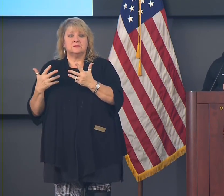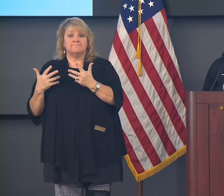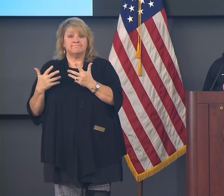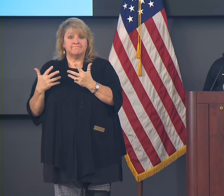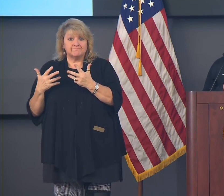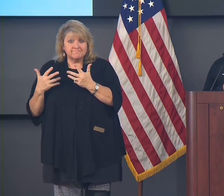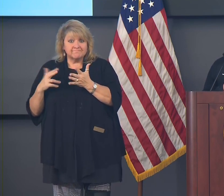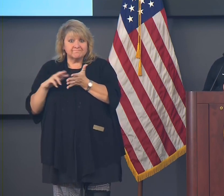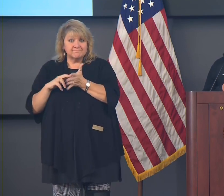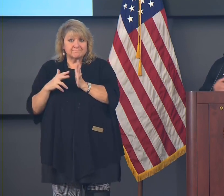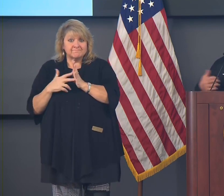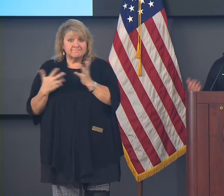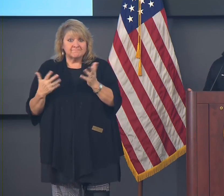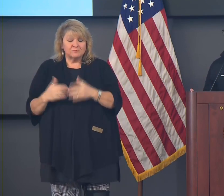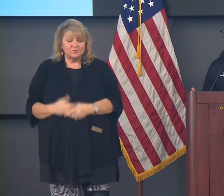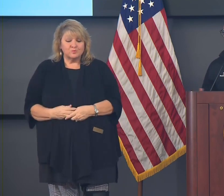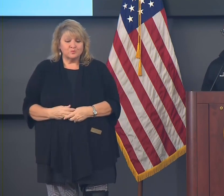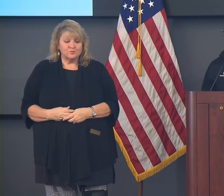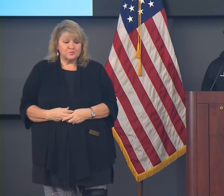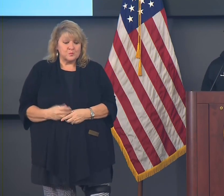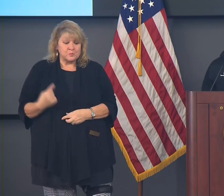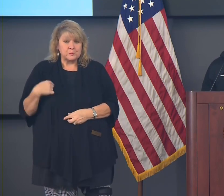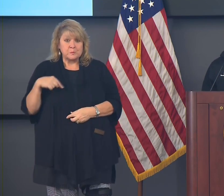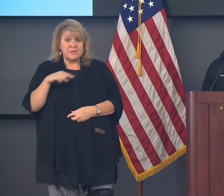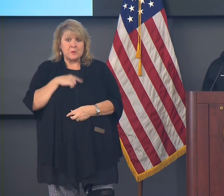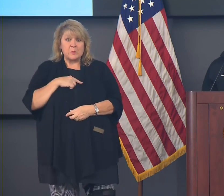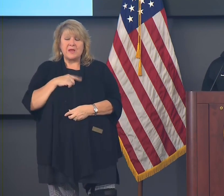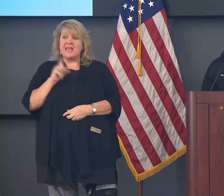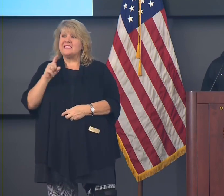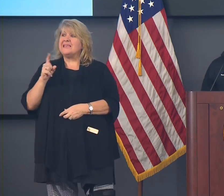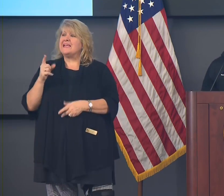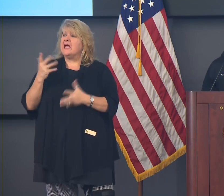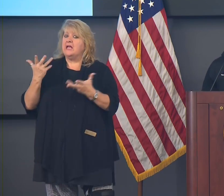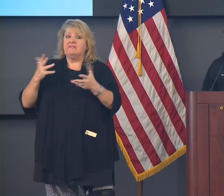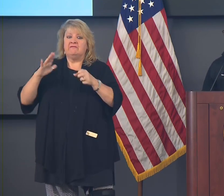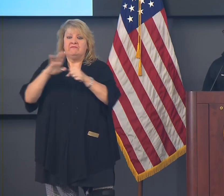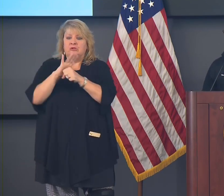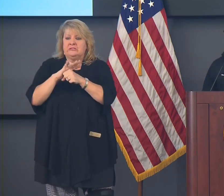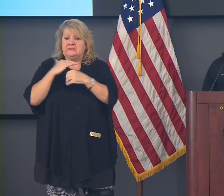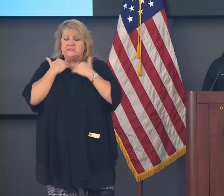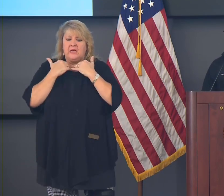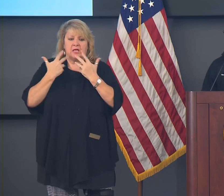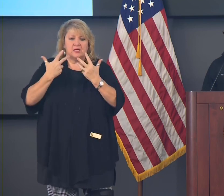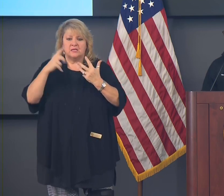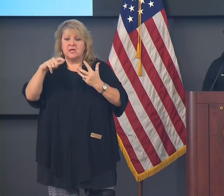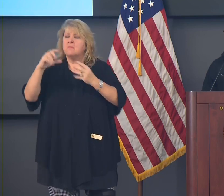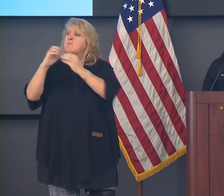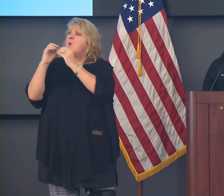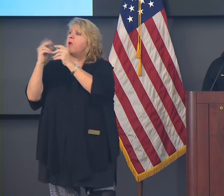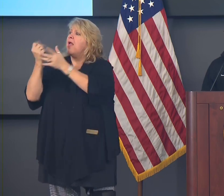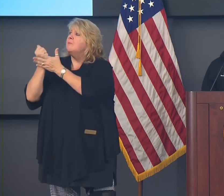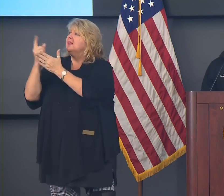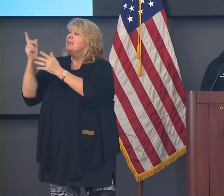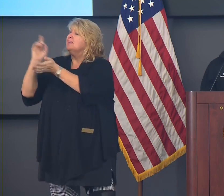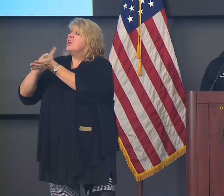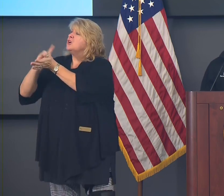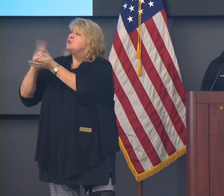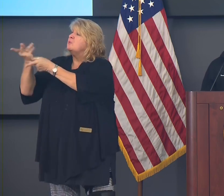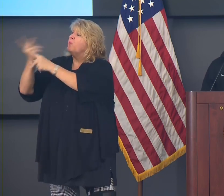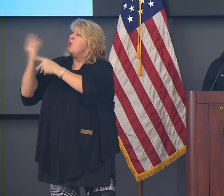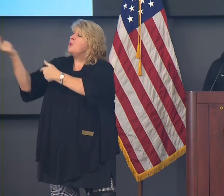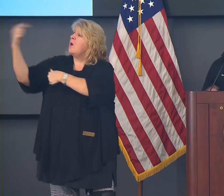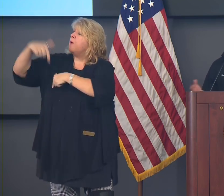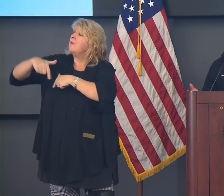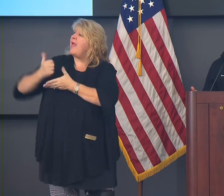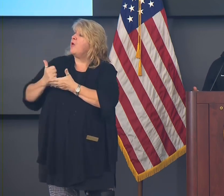Which means that if we get into a position where we have to ask for help, ask for doctors and nurses from other states,